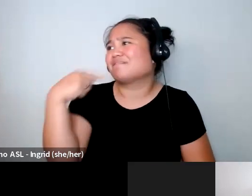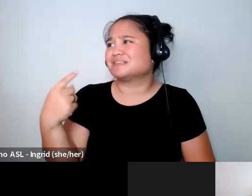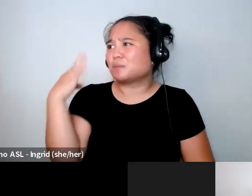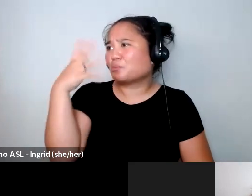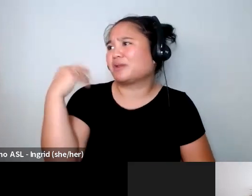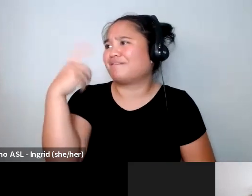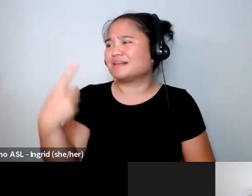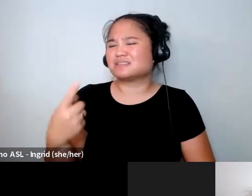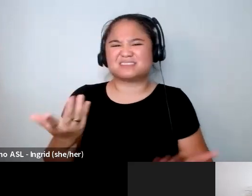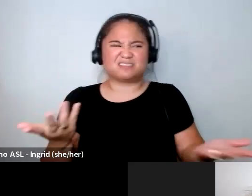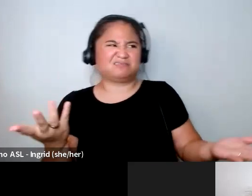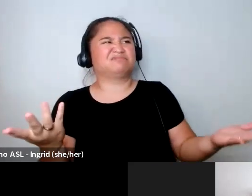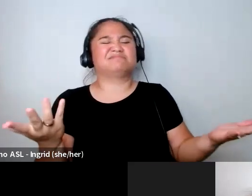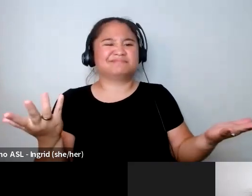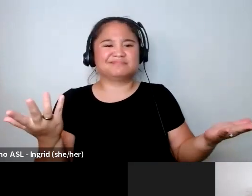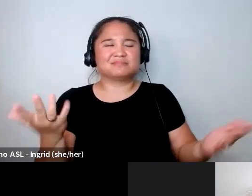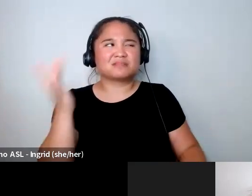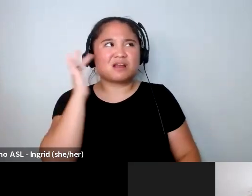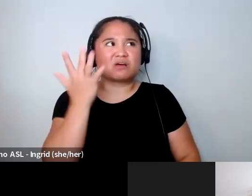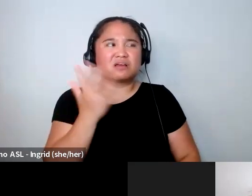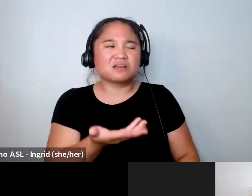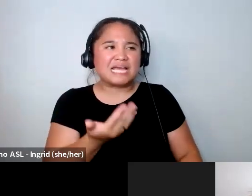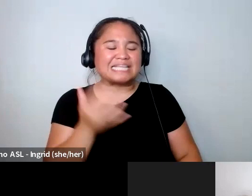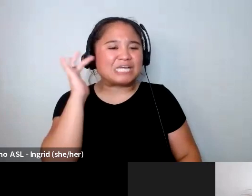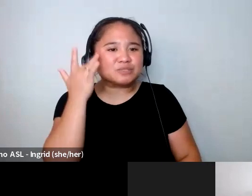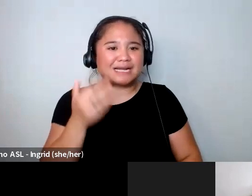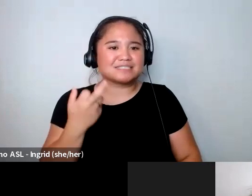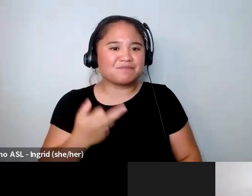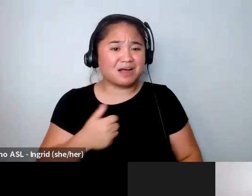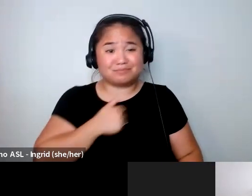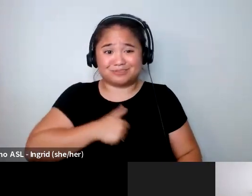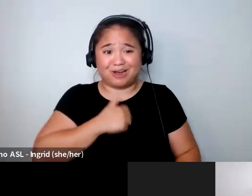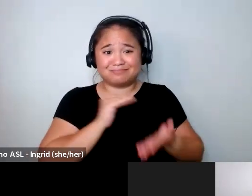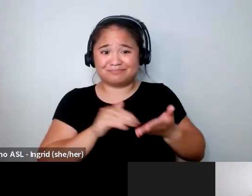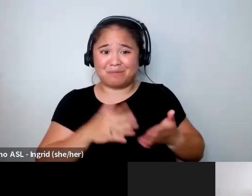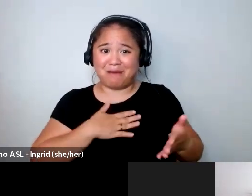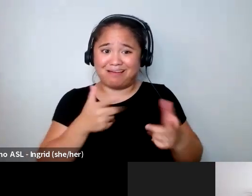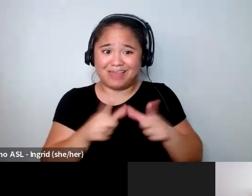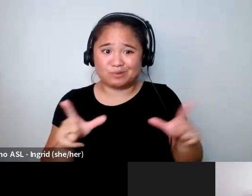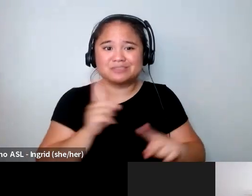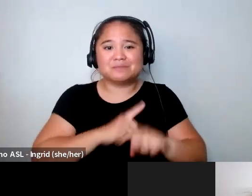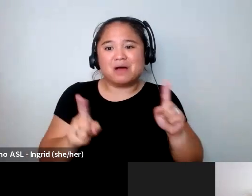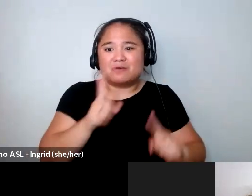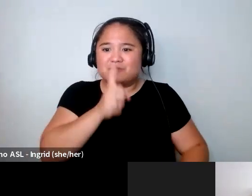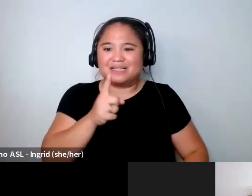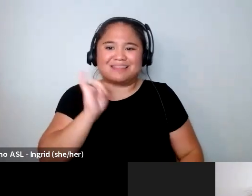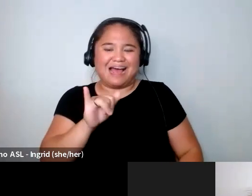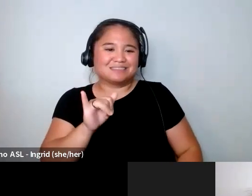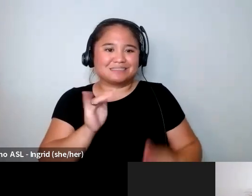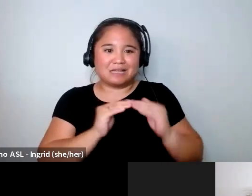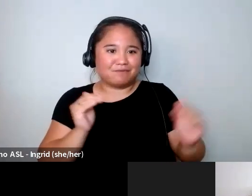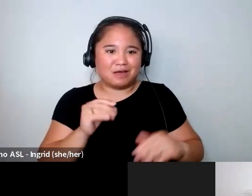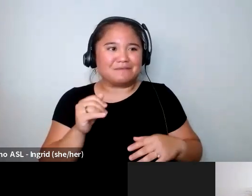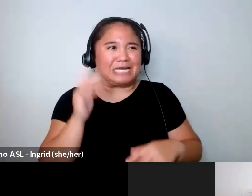and after a while it just is irritating so forgive my name sorry but it is really that level of irritation